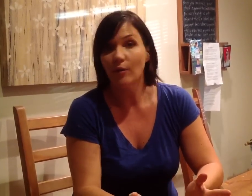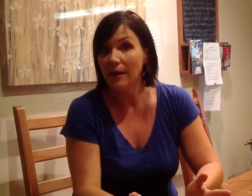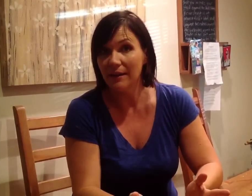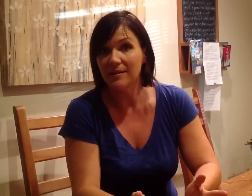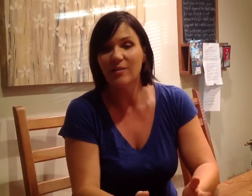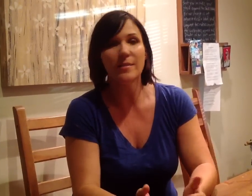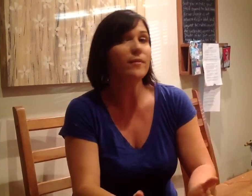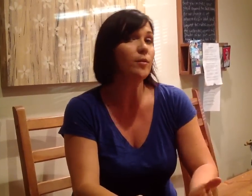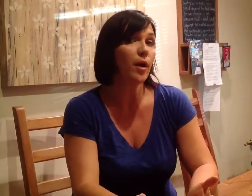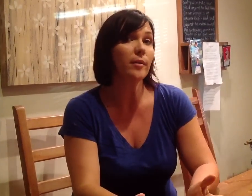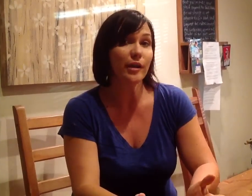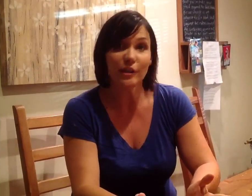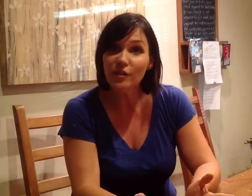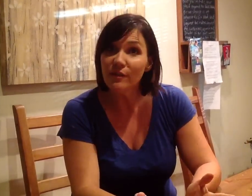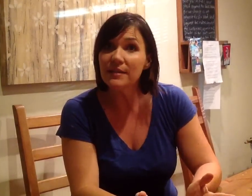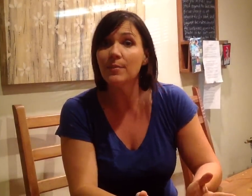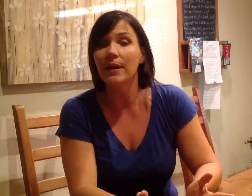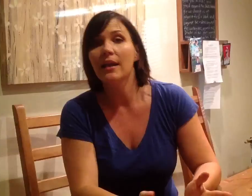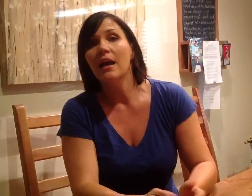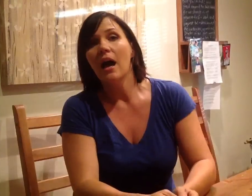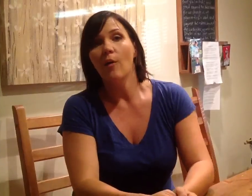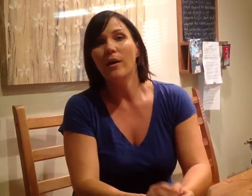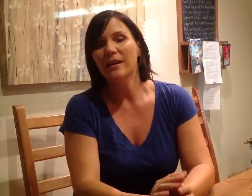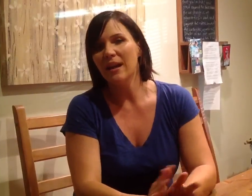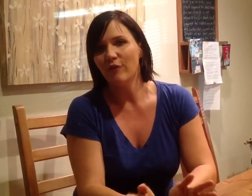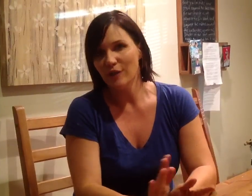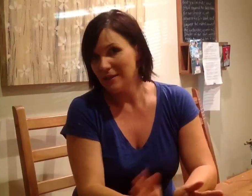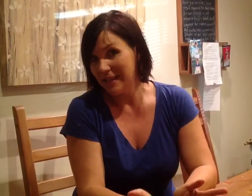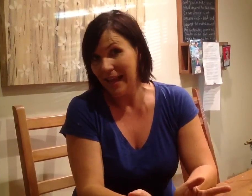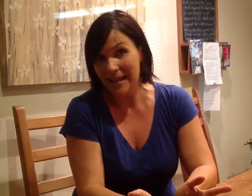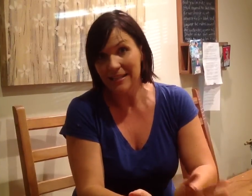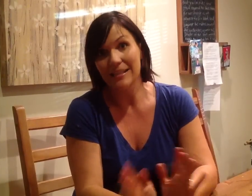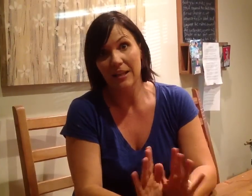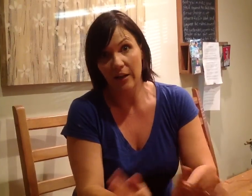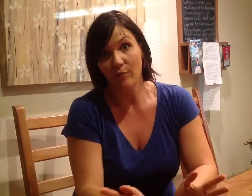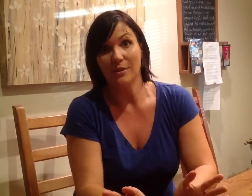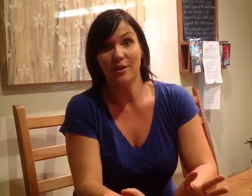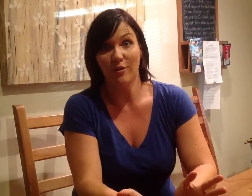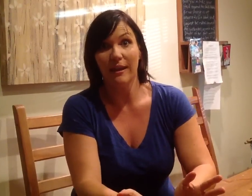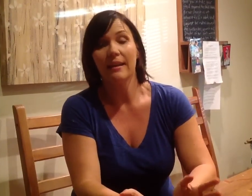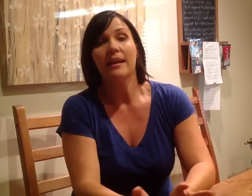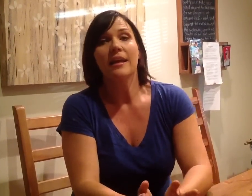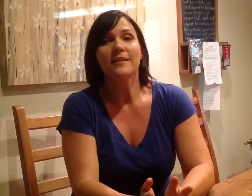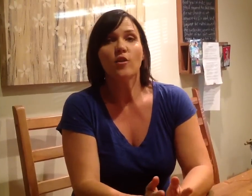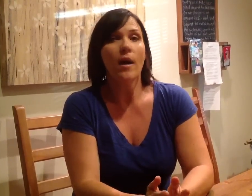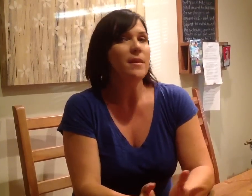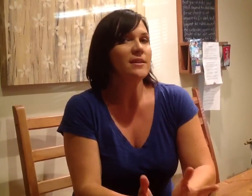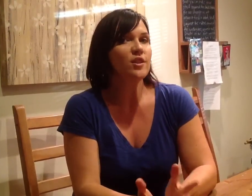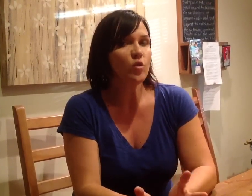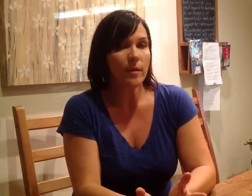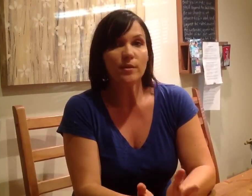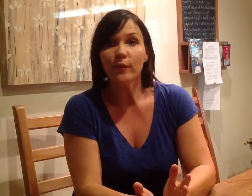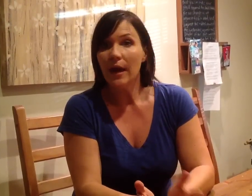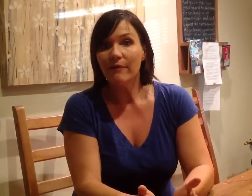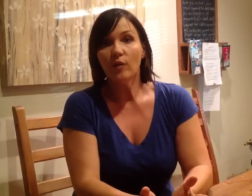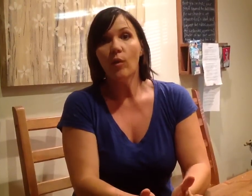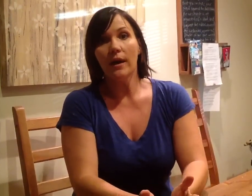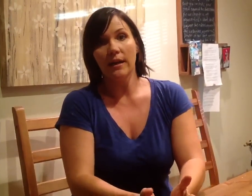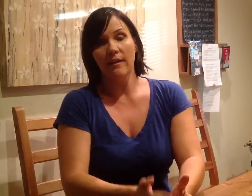granted. So some of you probably already do this, but I wanted to cover it just in case not everyone's doing it. So I make a script for everyone that